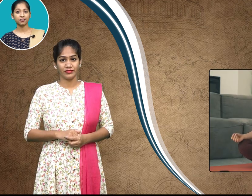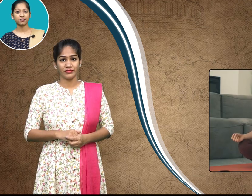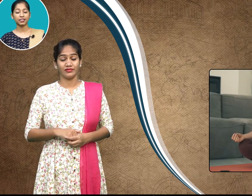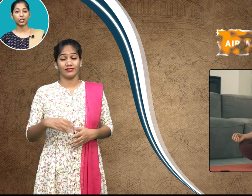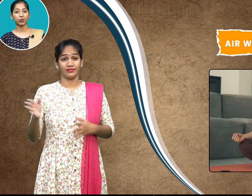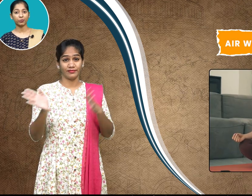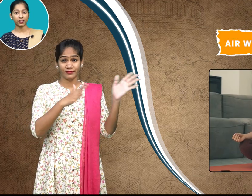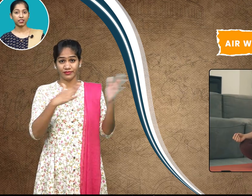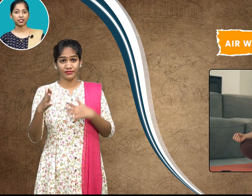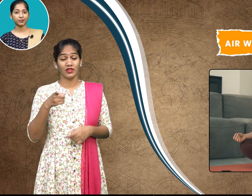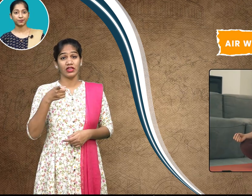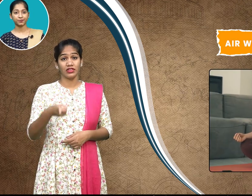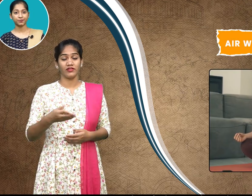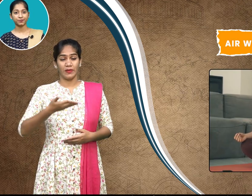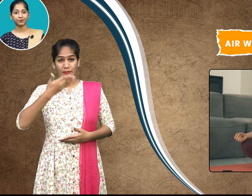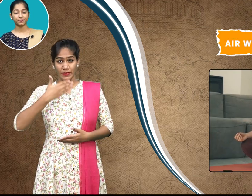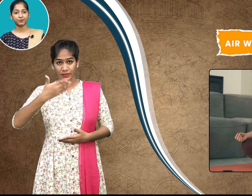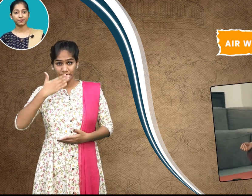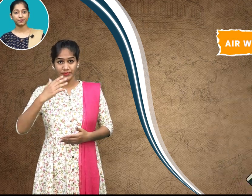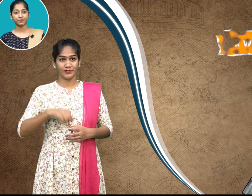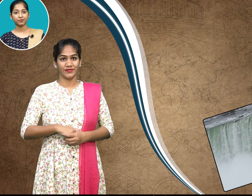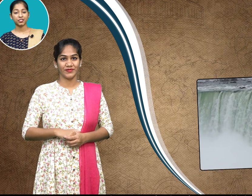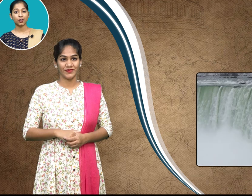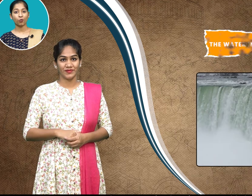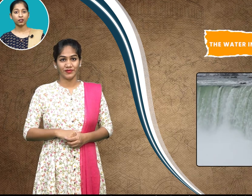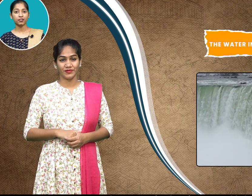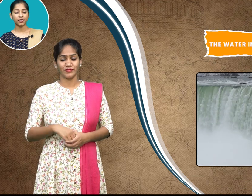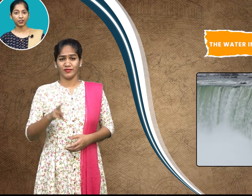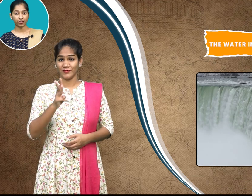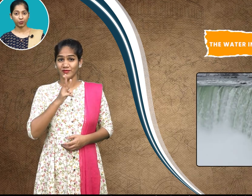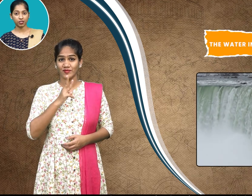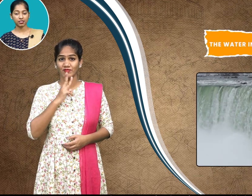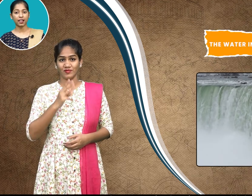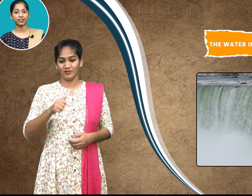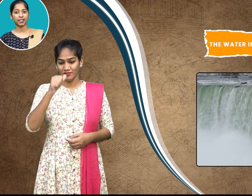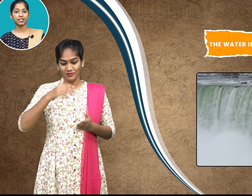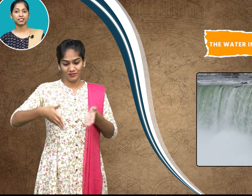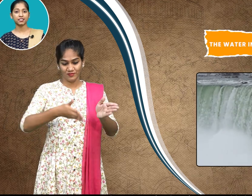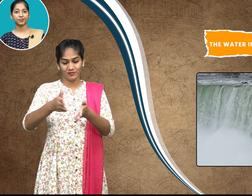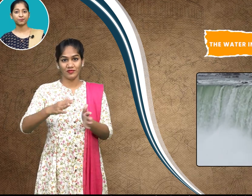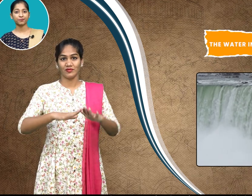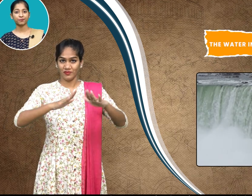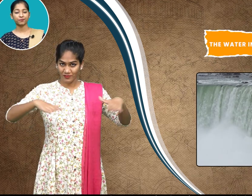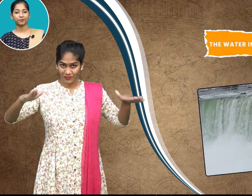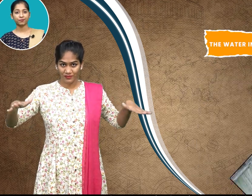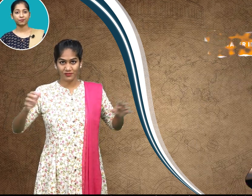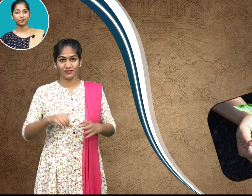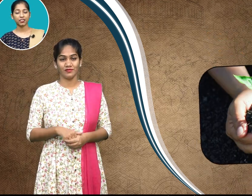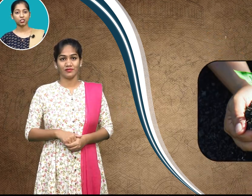that we breathe the water in the rivers and lakes the